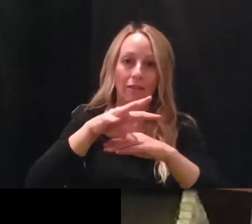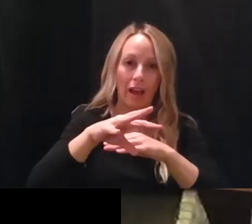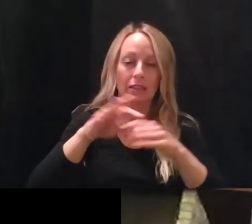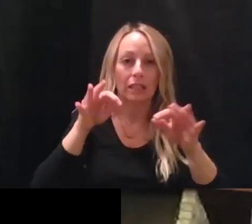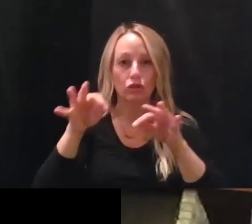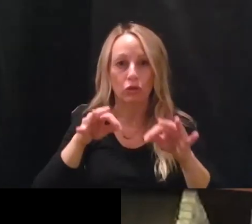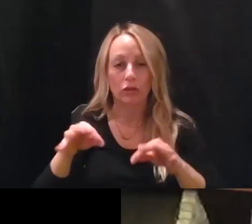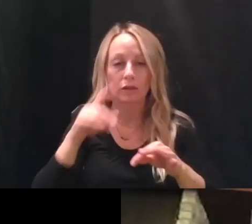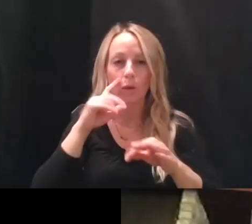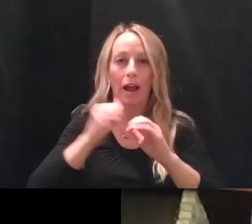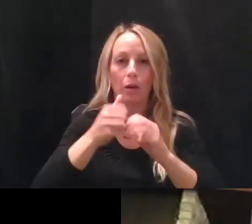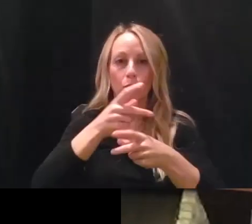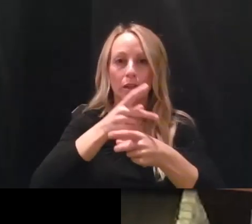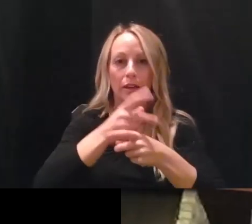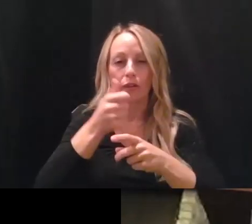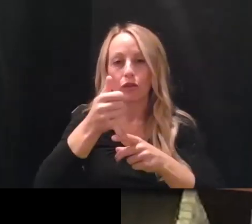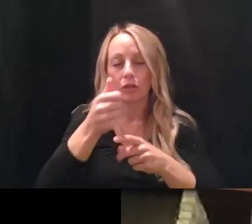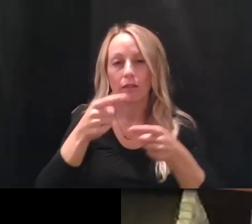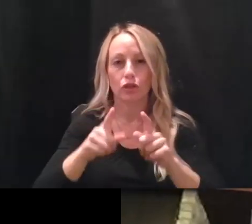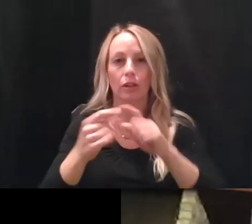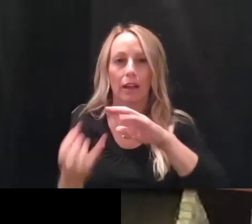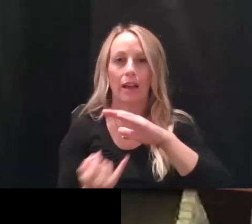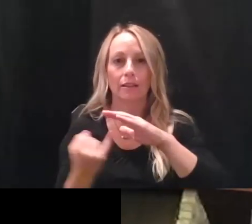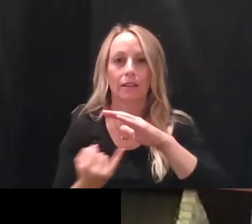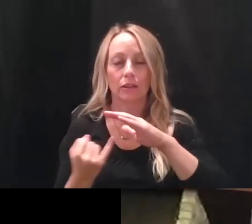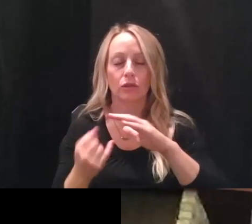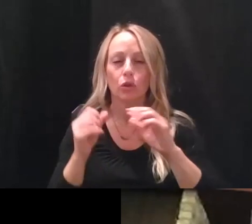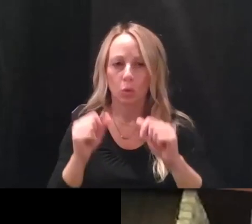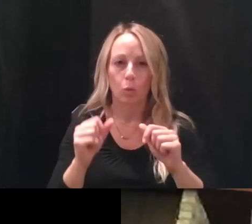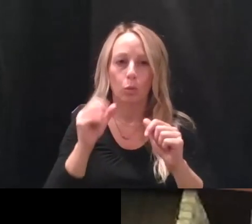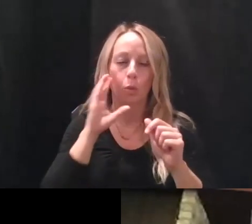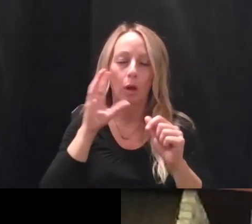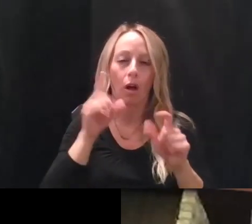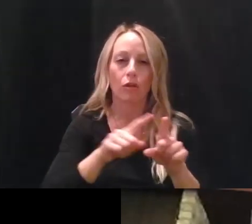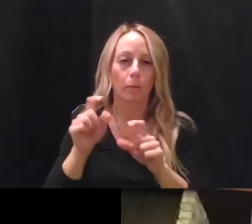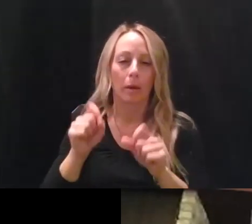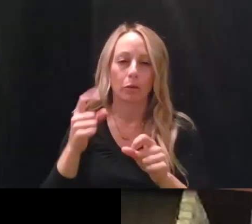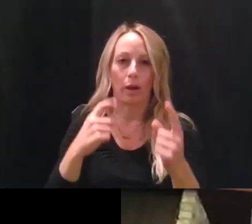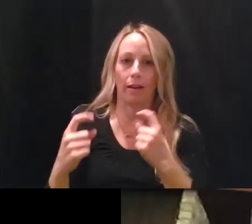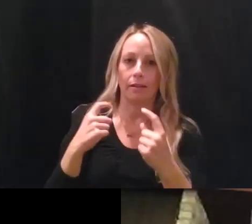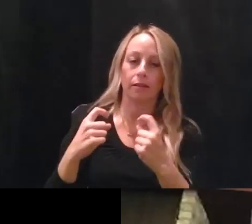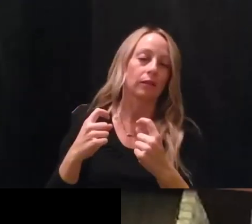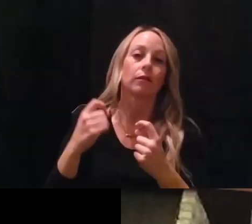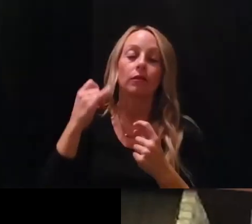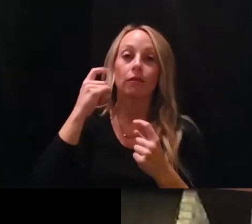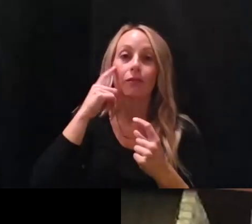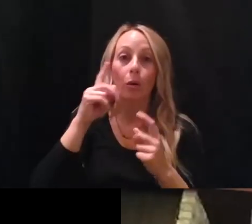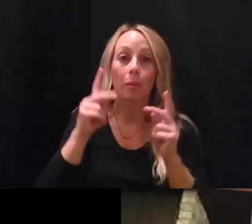-isolation. And you will be free to ask any questions you might have. For contacts to a positive case,